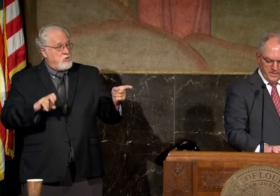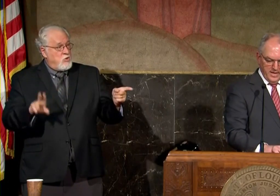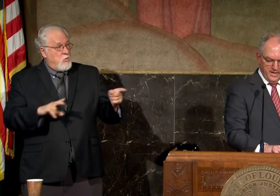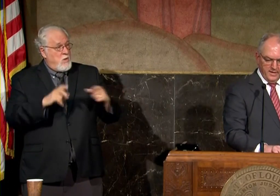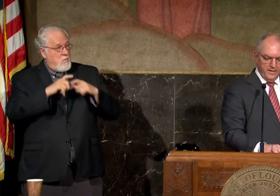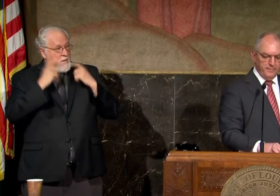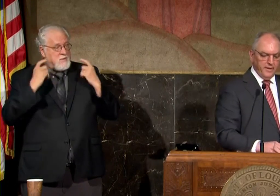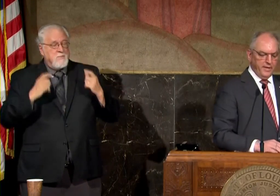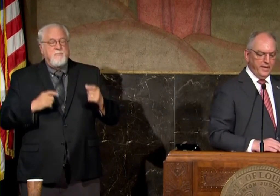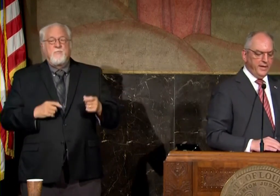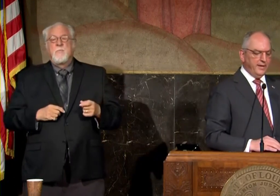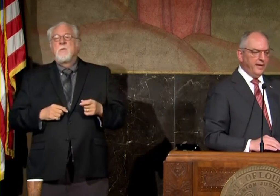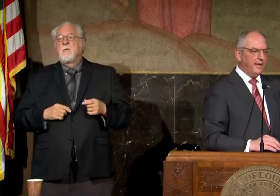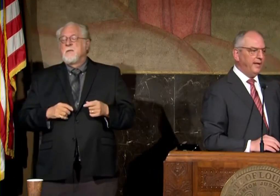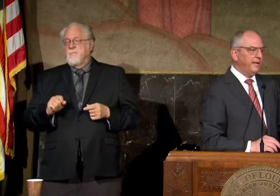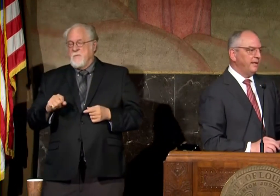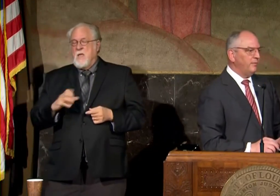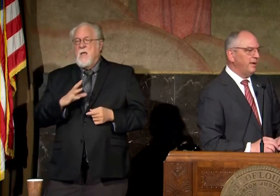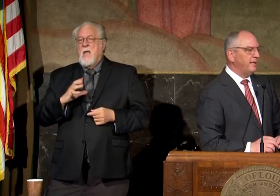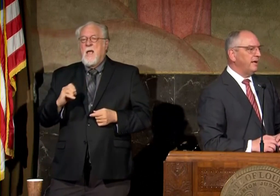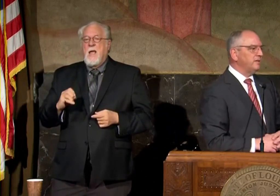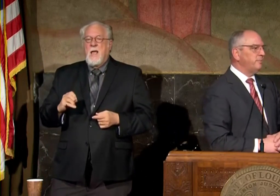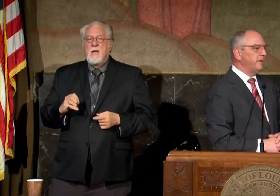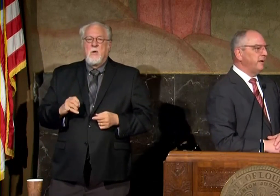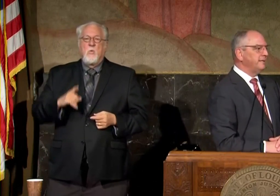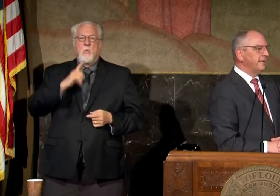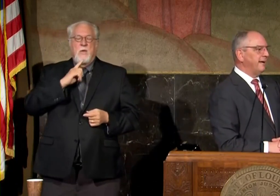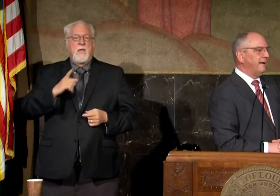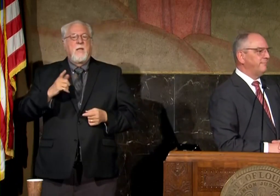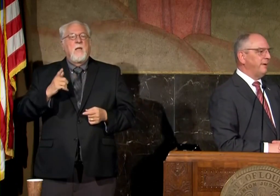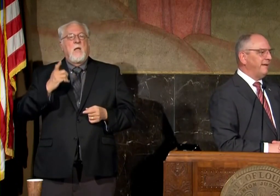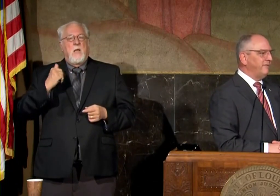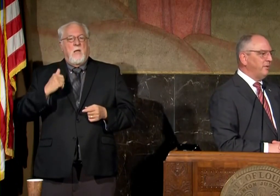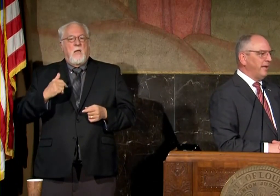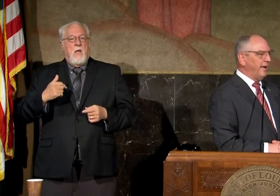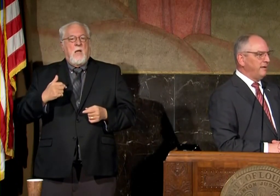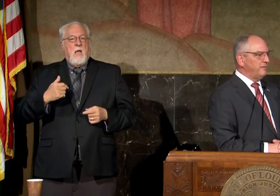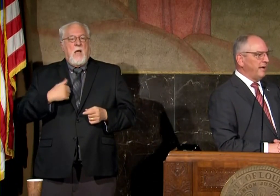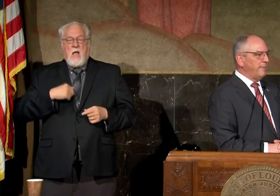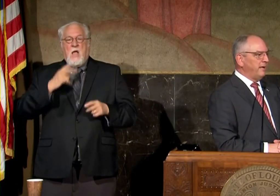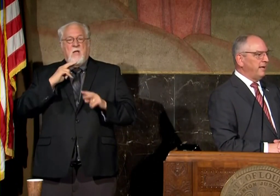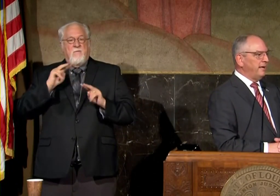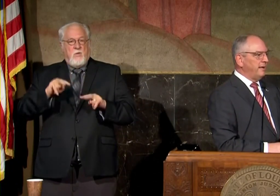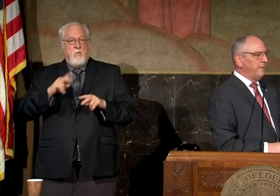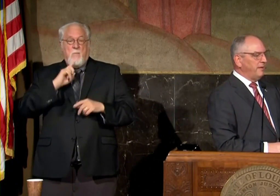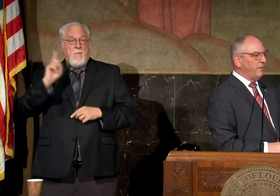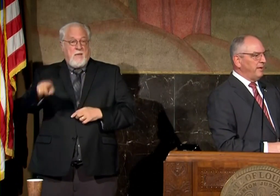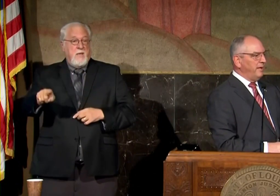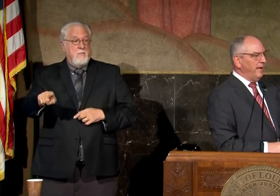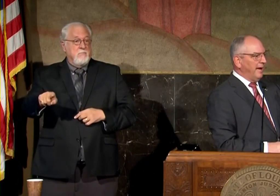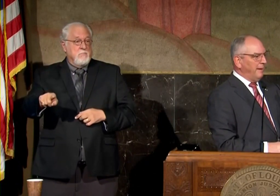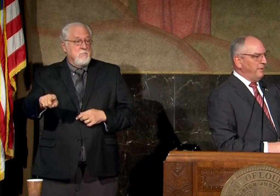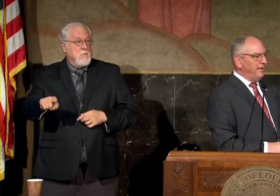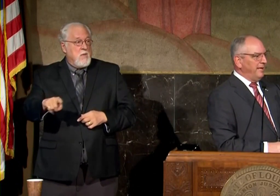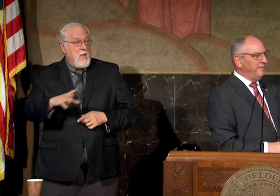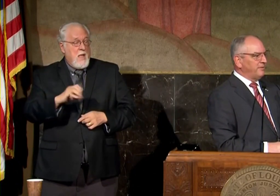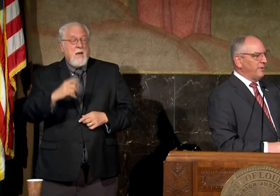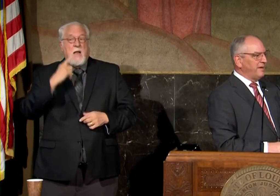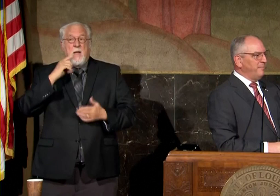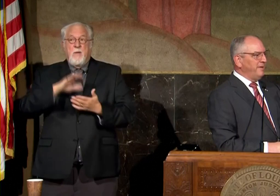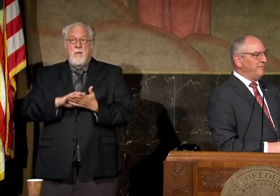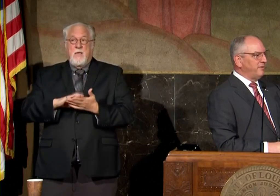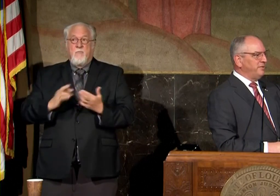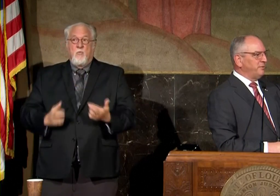yeah um and it well it does because i i view it as a mandate and by the way i believe